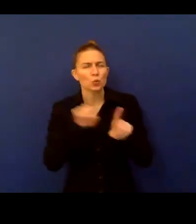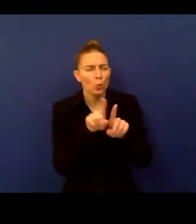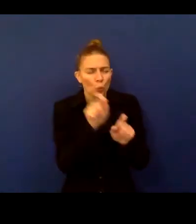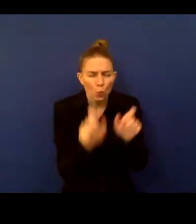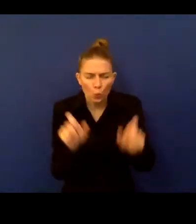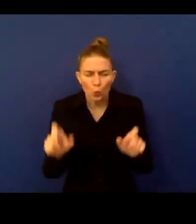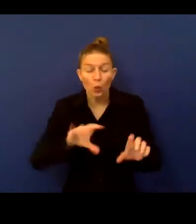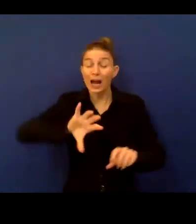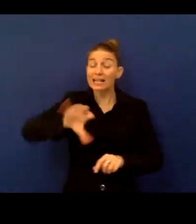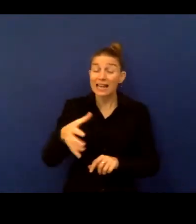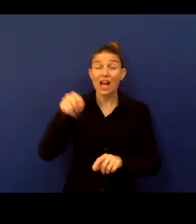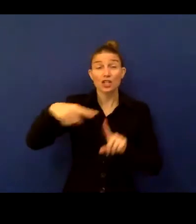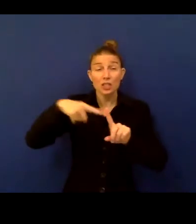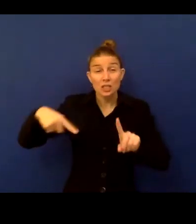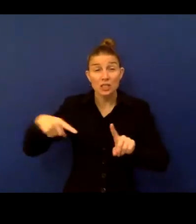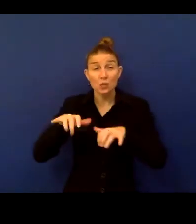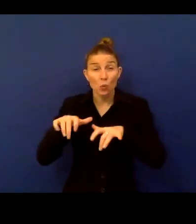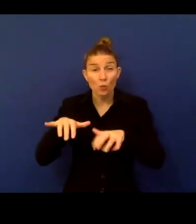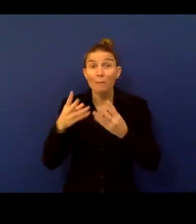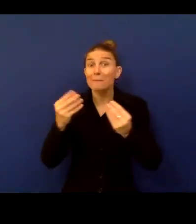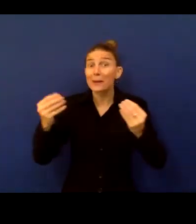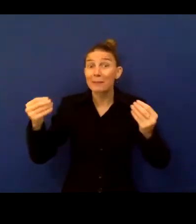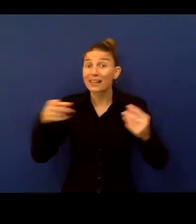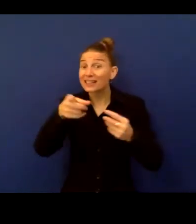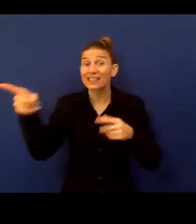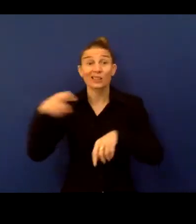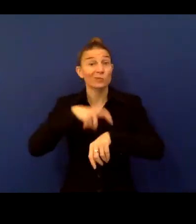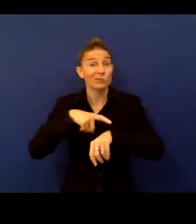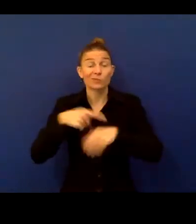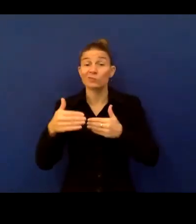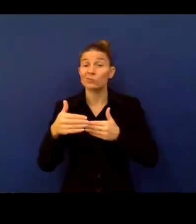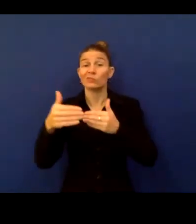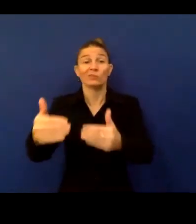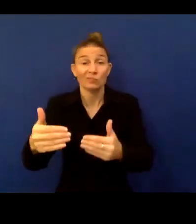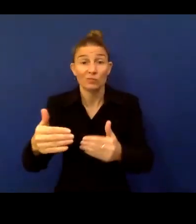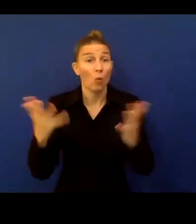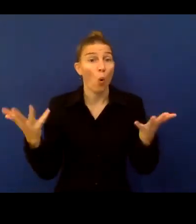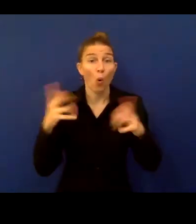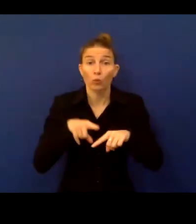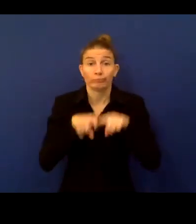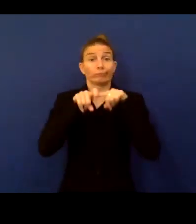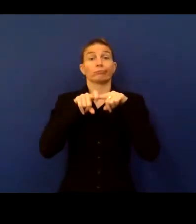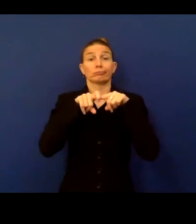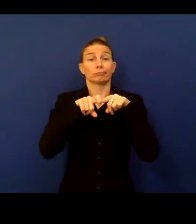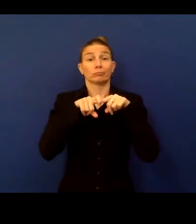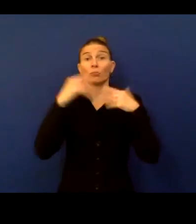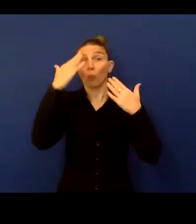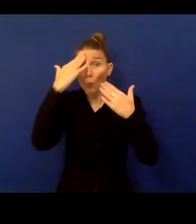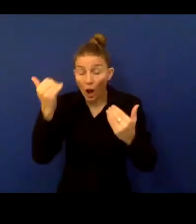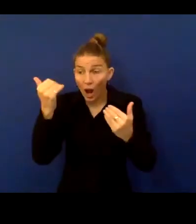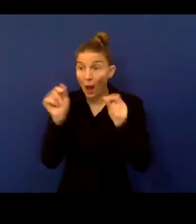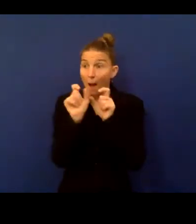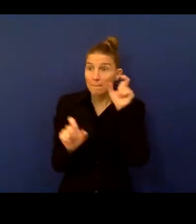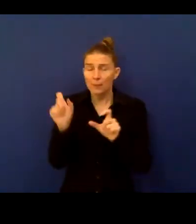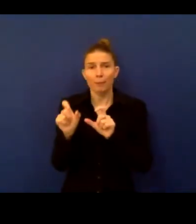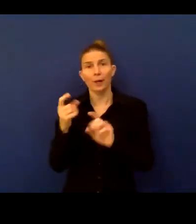statistical offices in many countries have suspended or are adjusting current operations to protect the health and